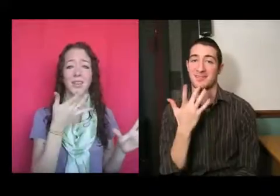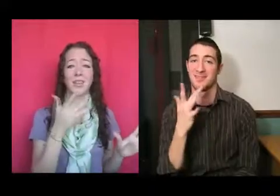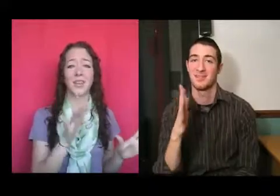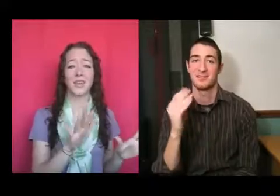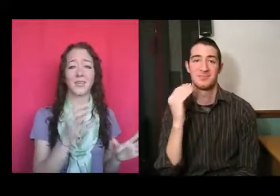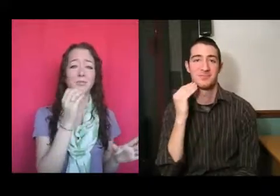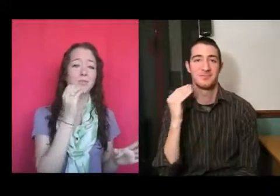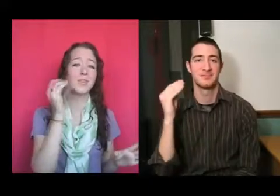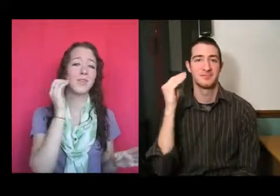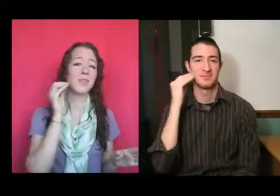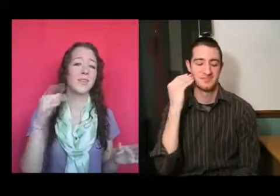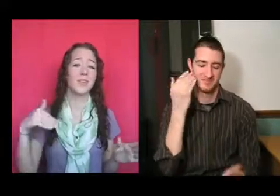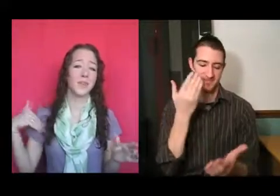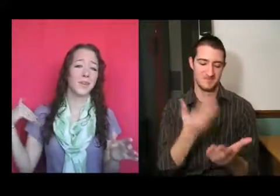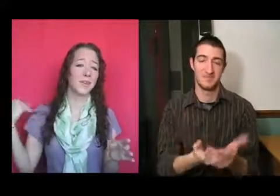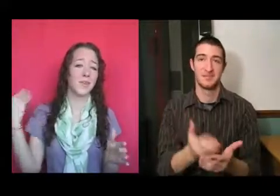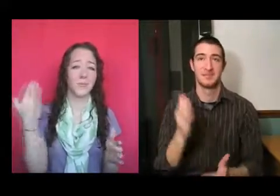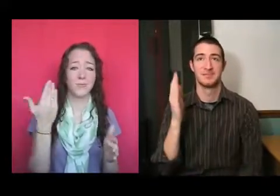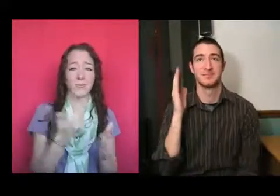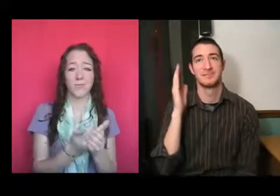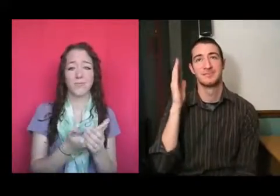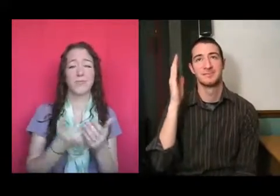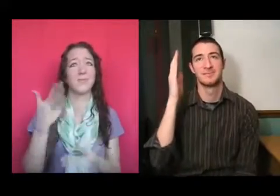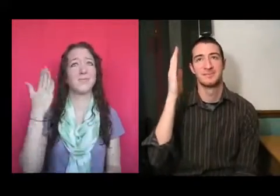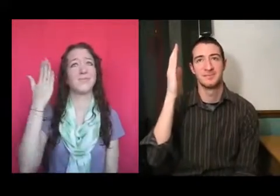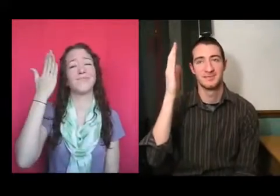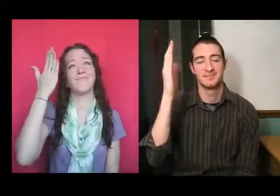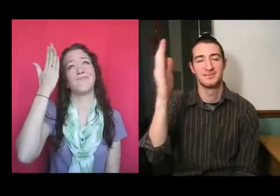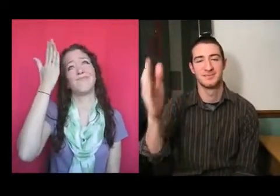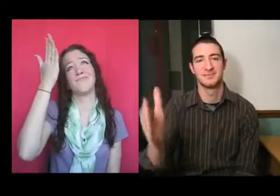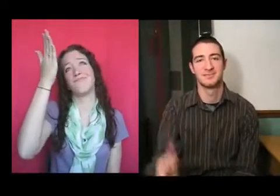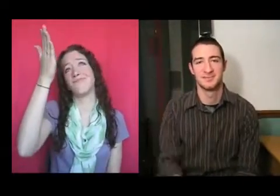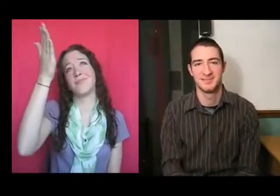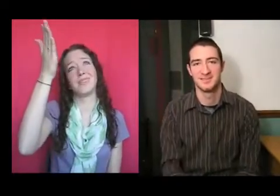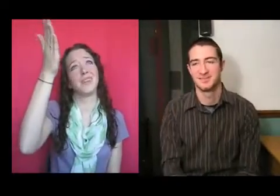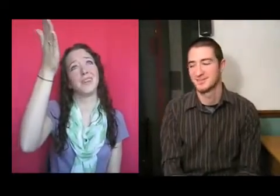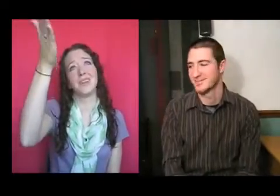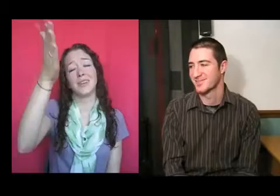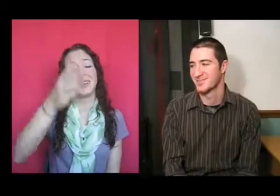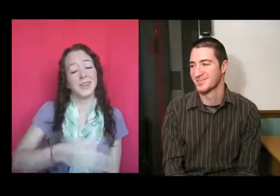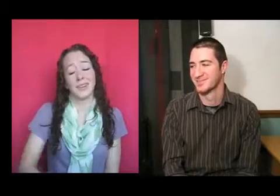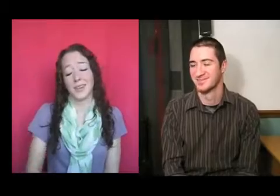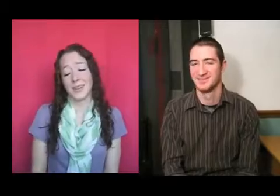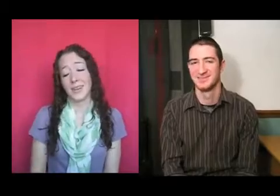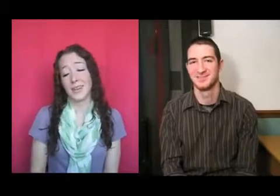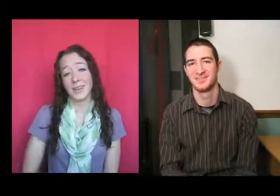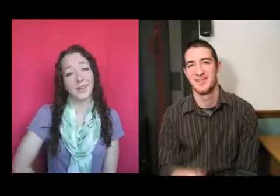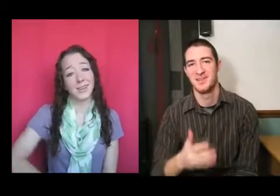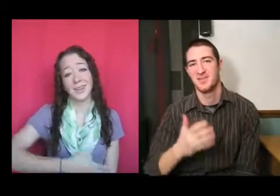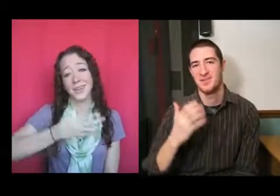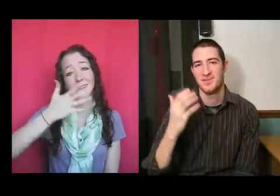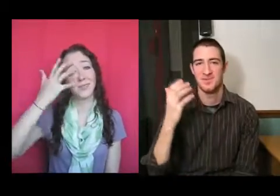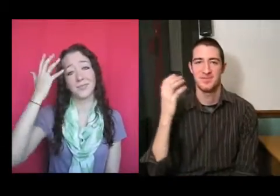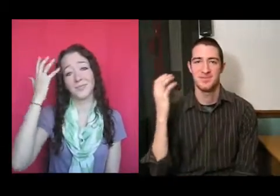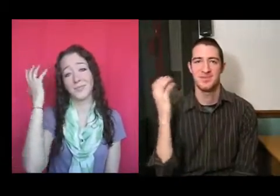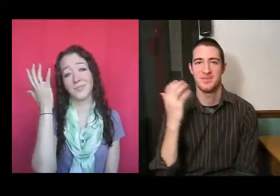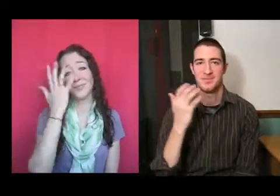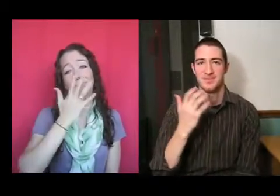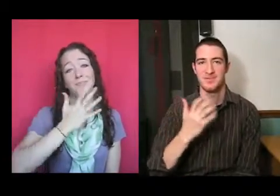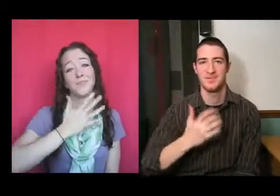Lucky to be coming home someday. Lucky to Lucky